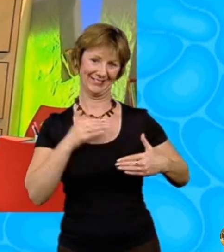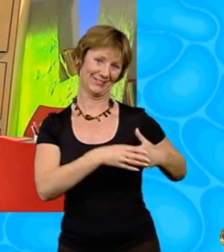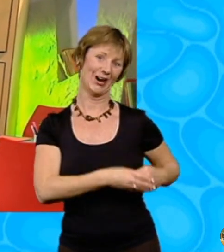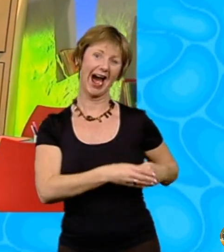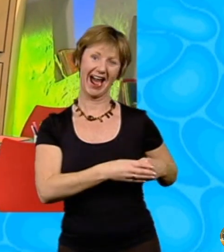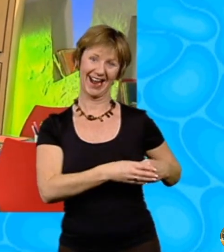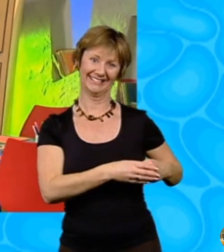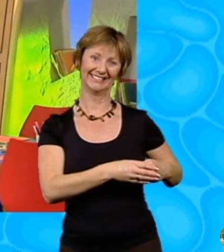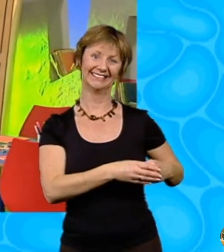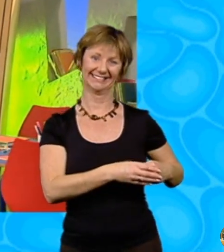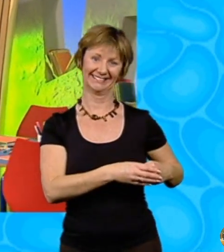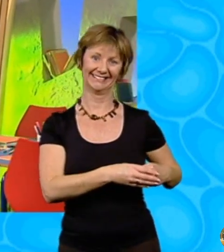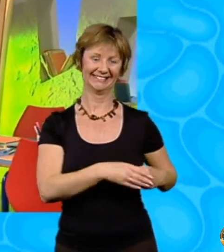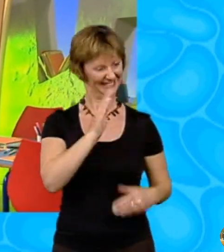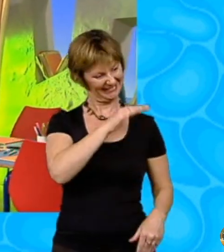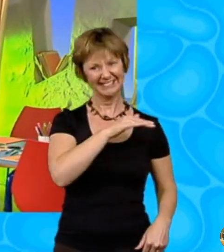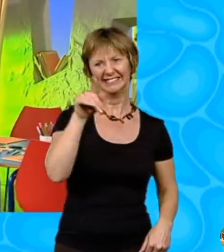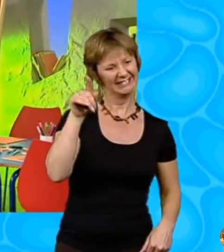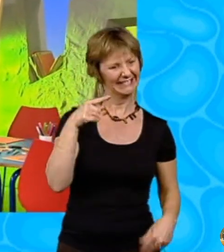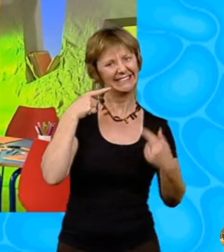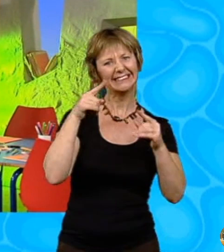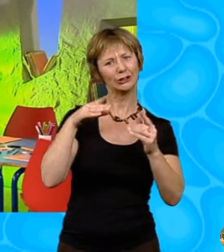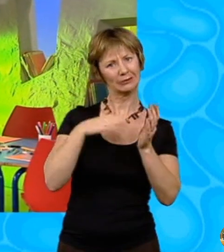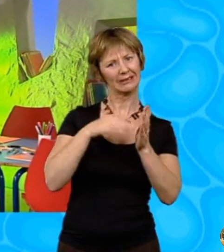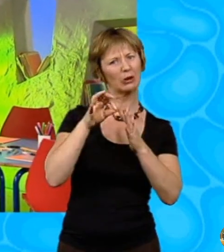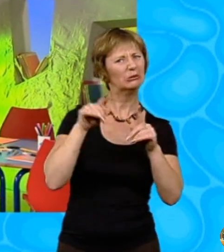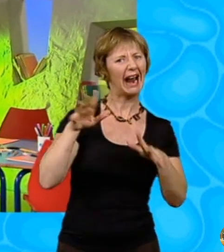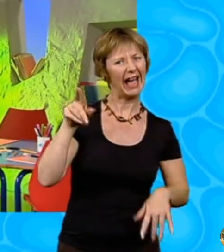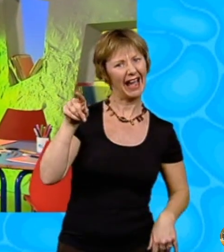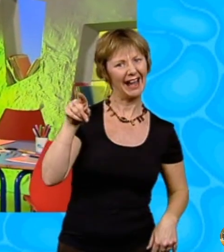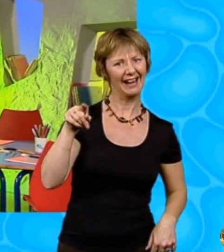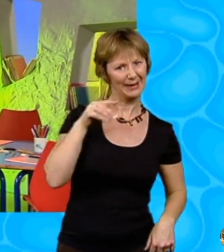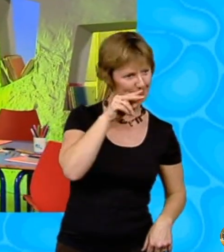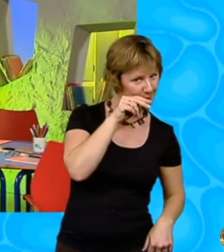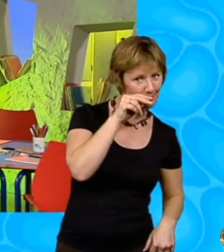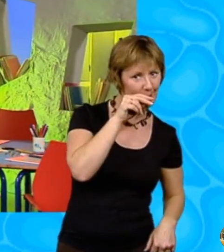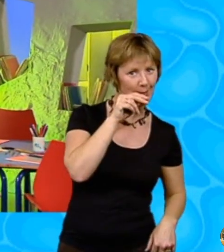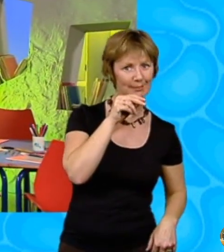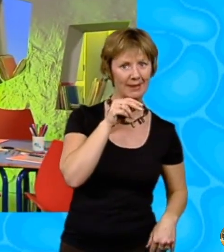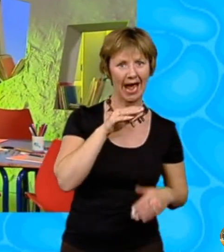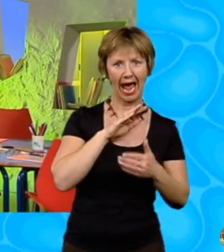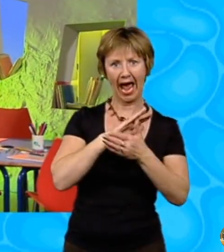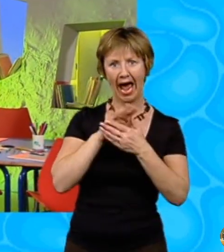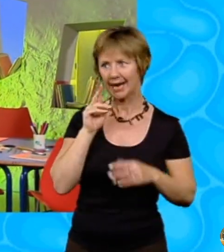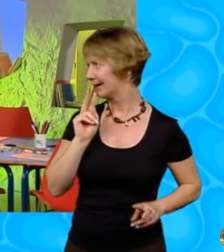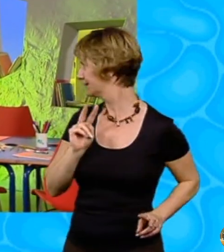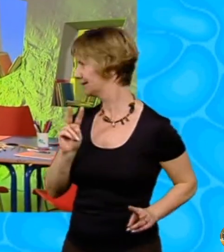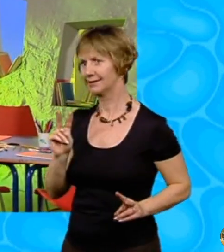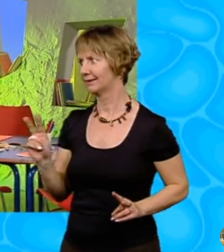So what's Miss Porter like? I whispered. Hannah looked around. She's great, Hannah